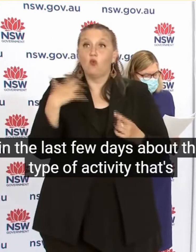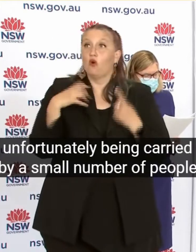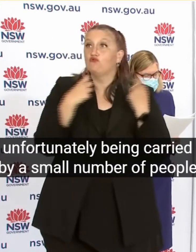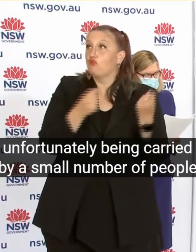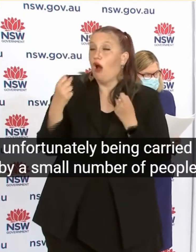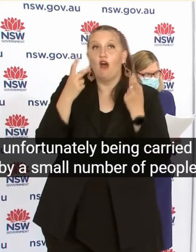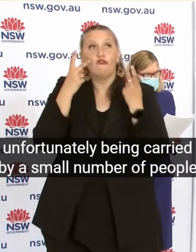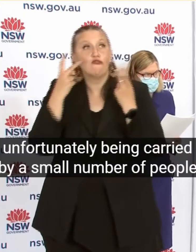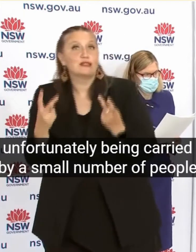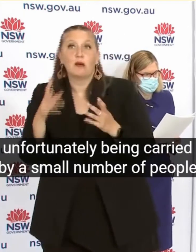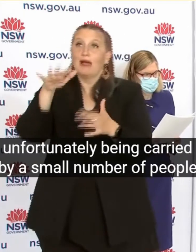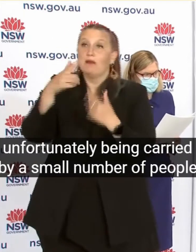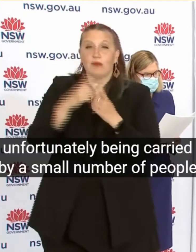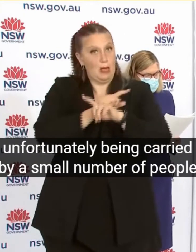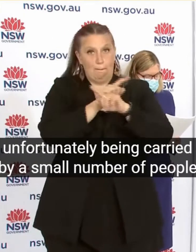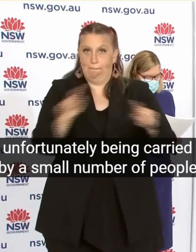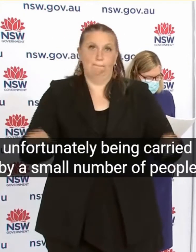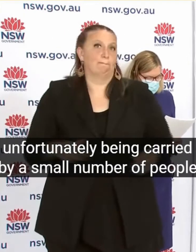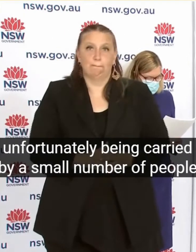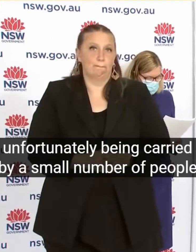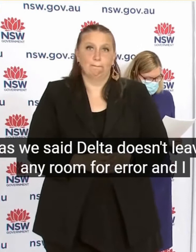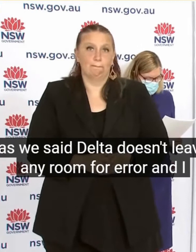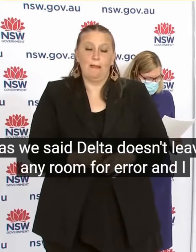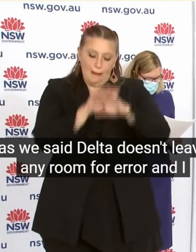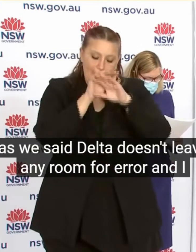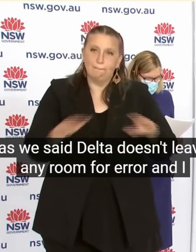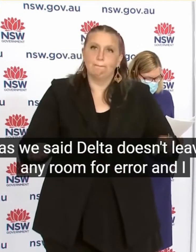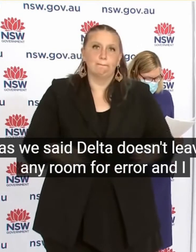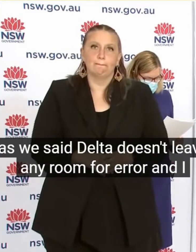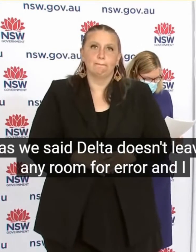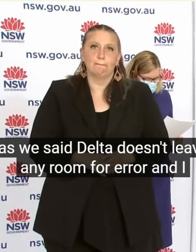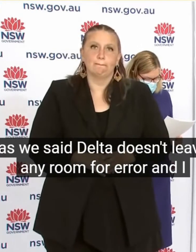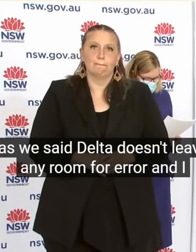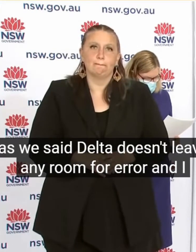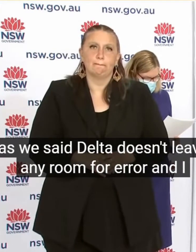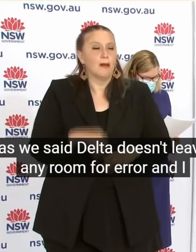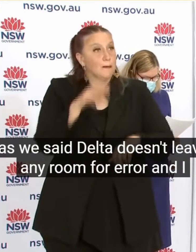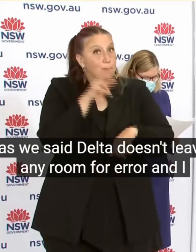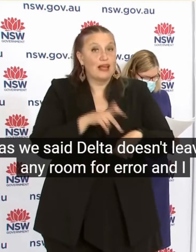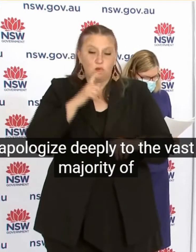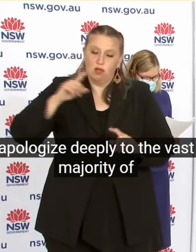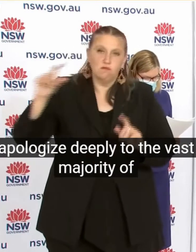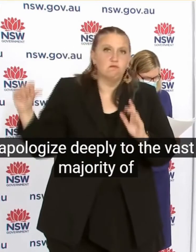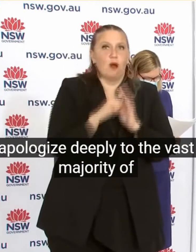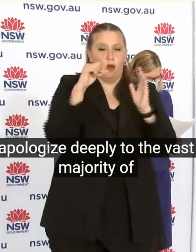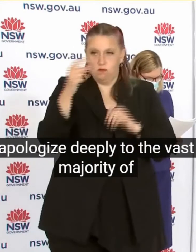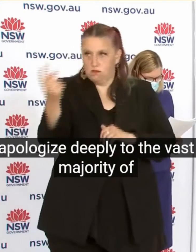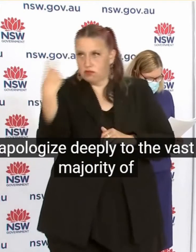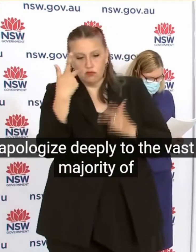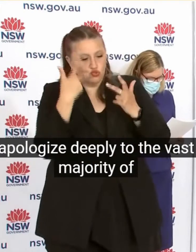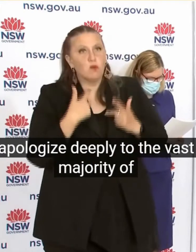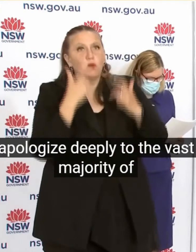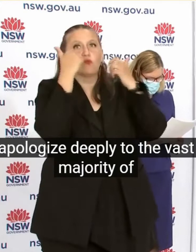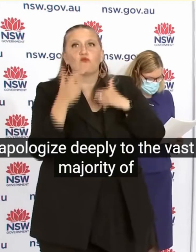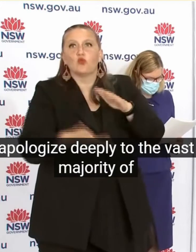But as we said Delta doesn't leave any room for error And I apologise deeply To the vast majority of people in those communities Who are so